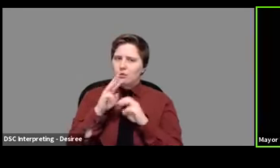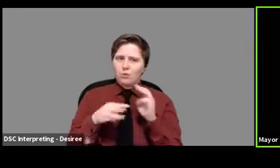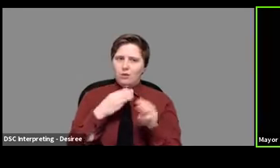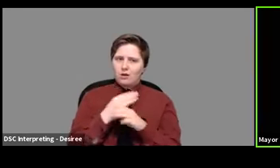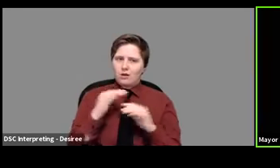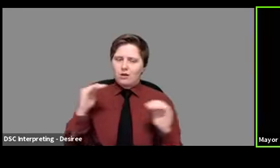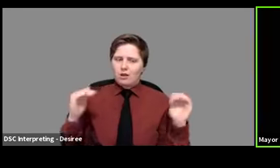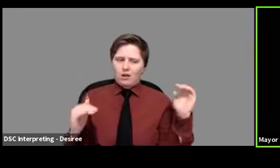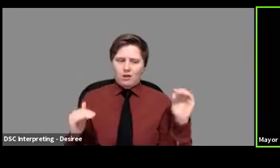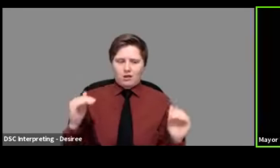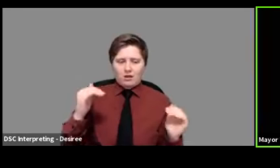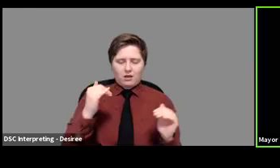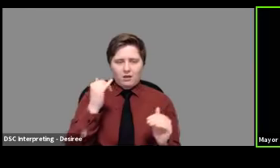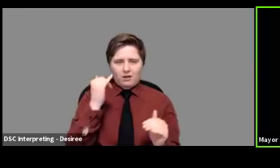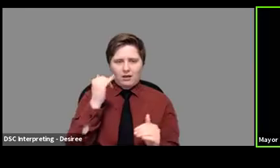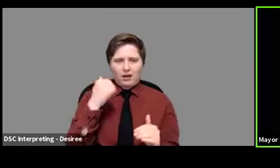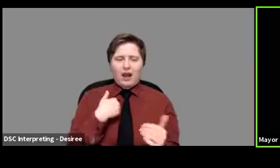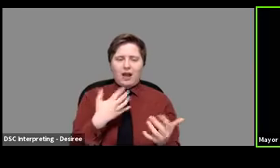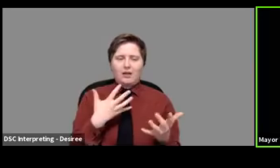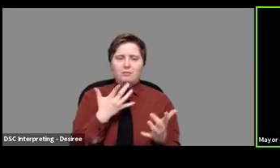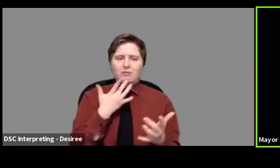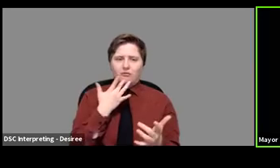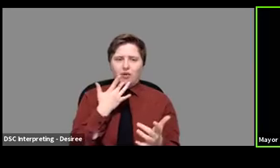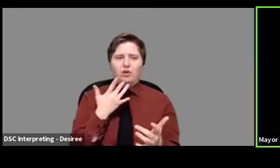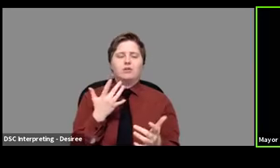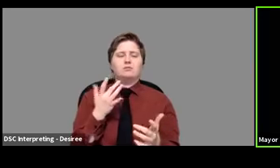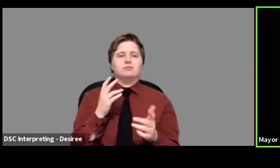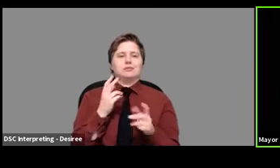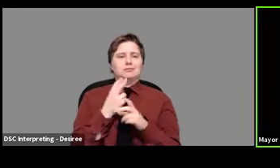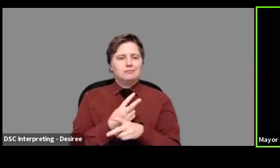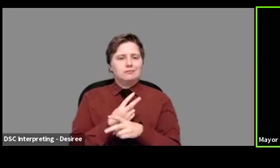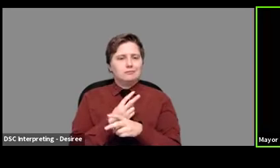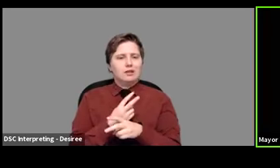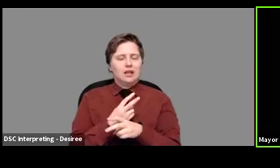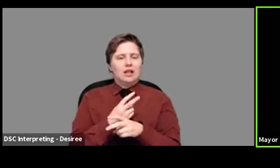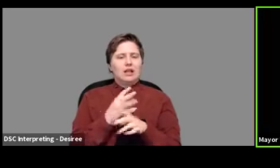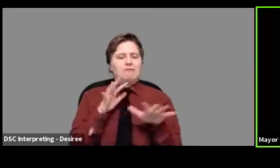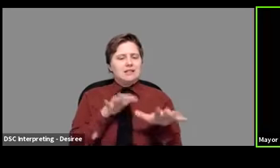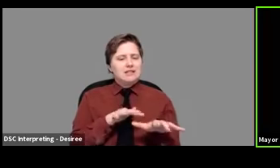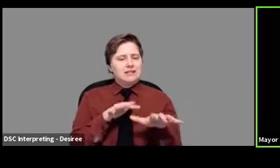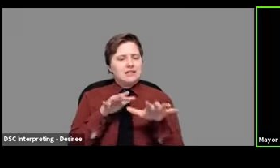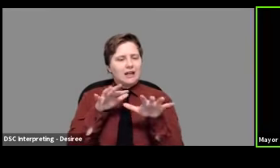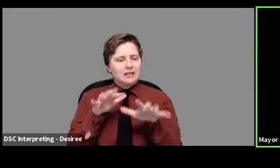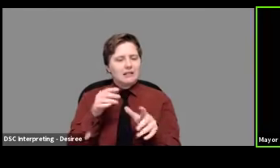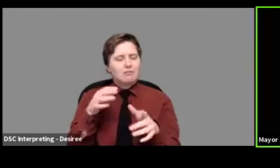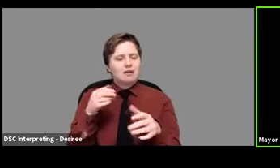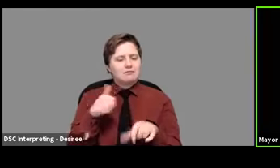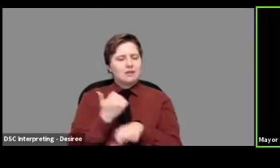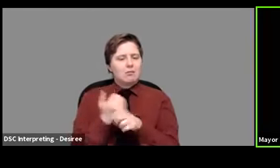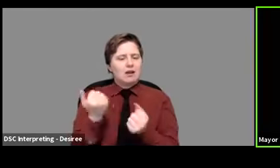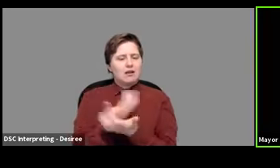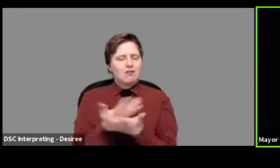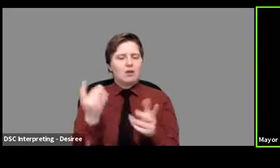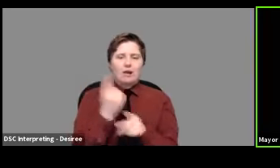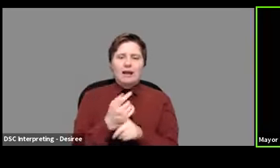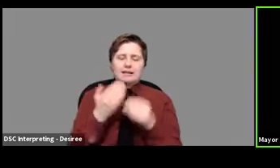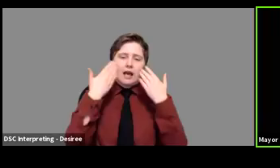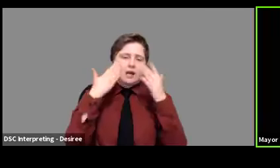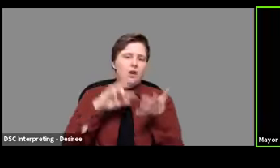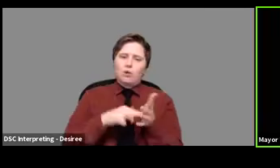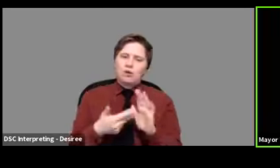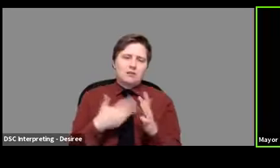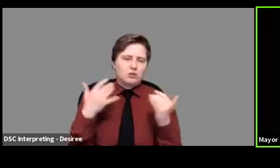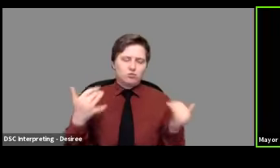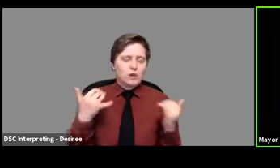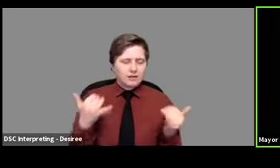guess if I would air, I would want to air on the side of taking the time to get this right. So I don't know what that means. Is